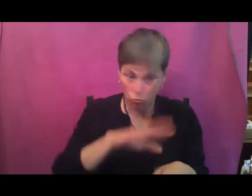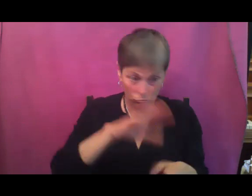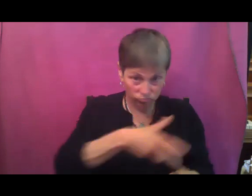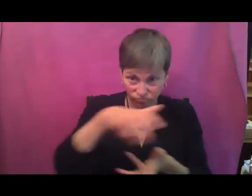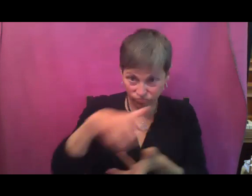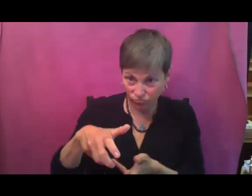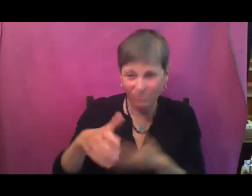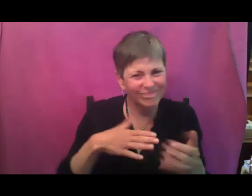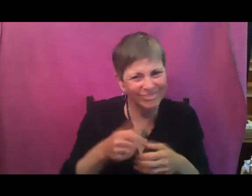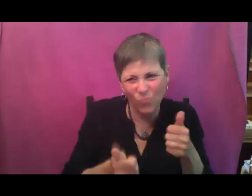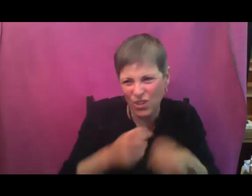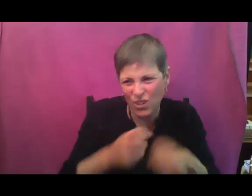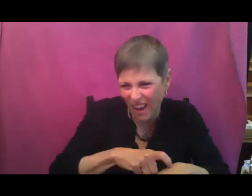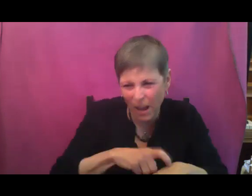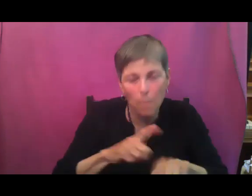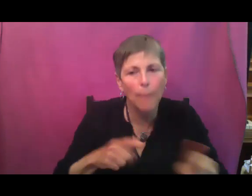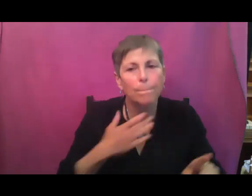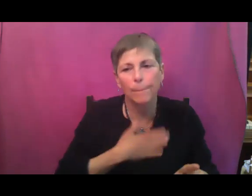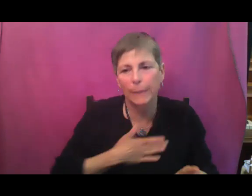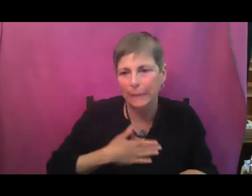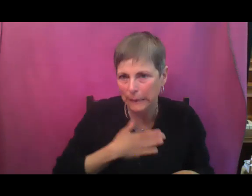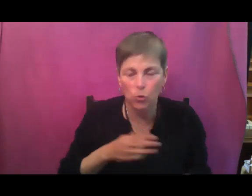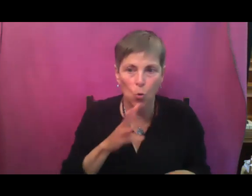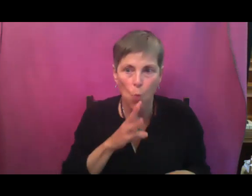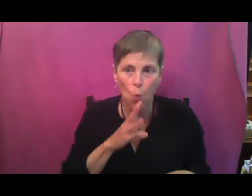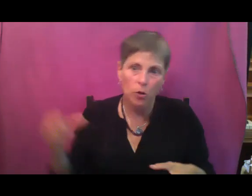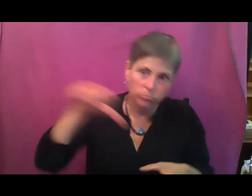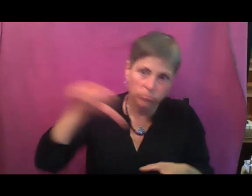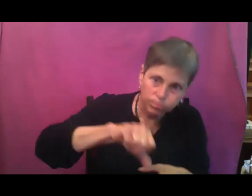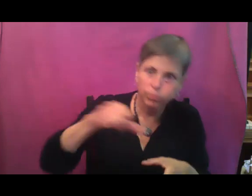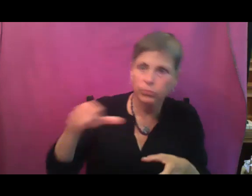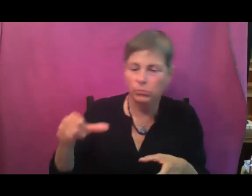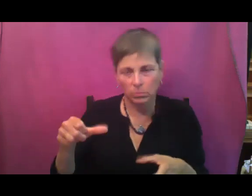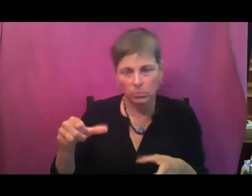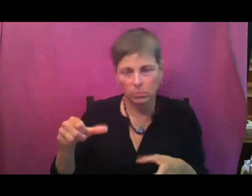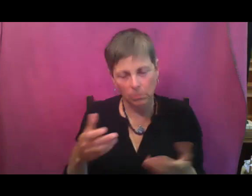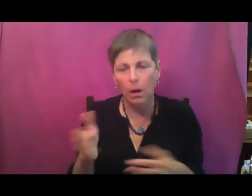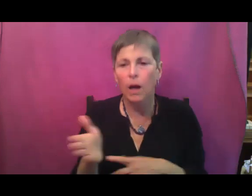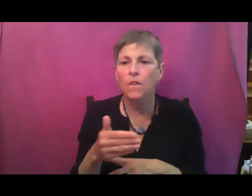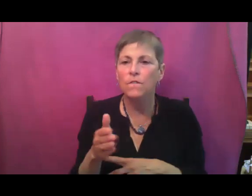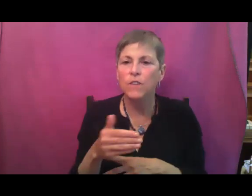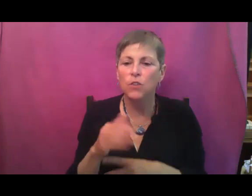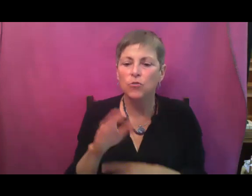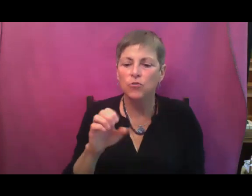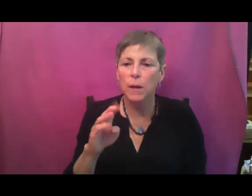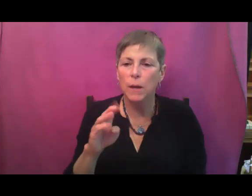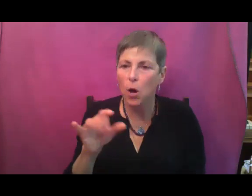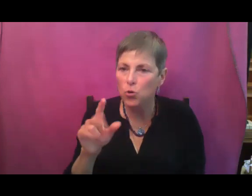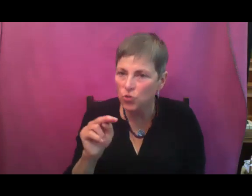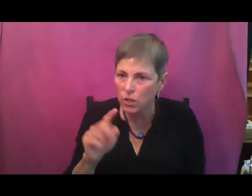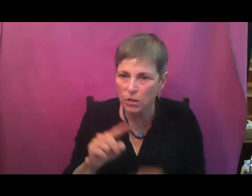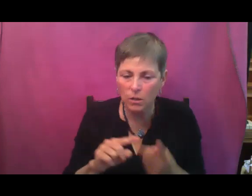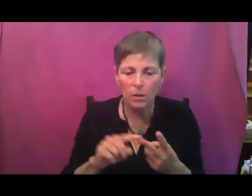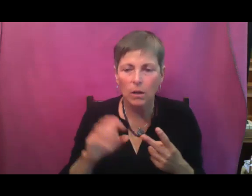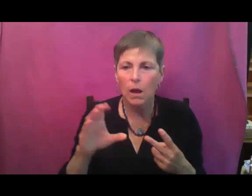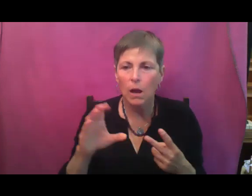sure that you are watering, dunking them in to dilute fish emulsion or dilute compost tea, worm